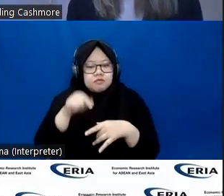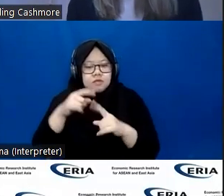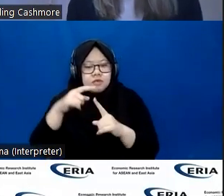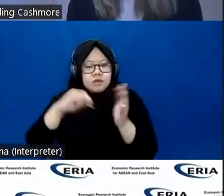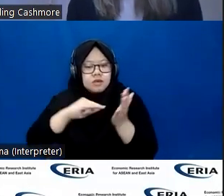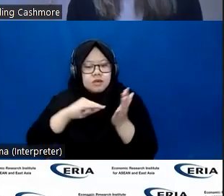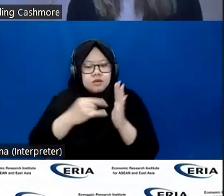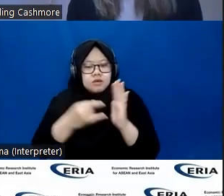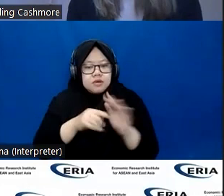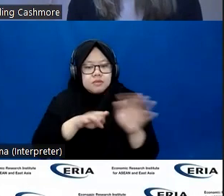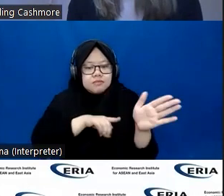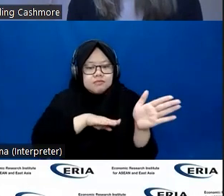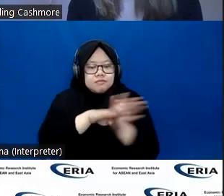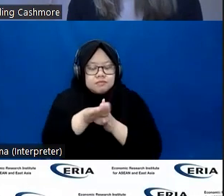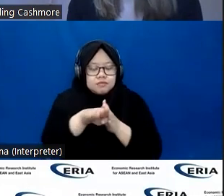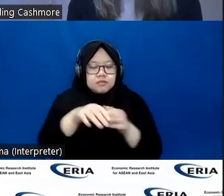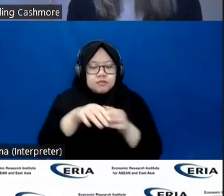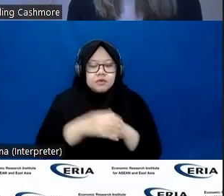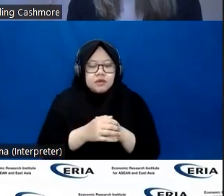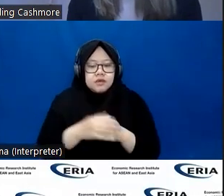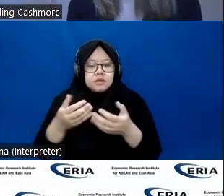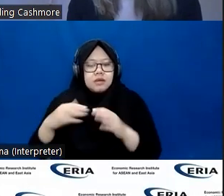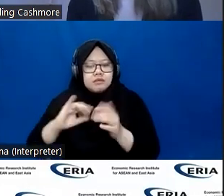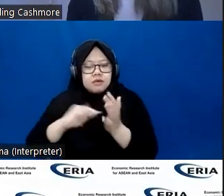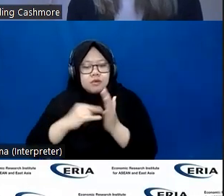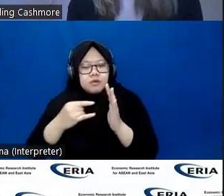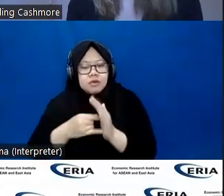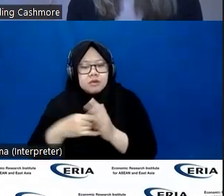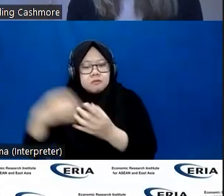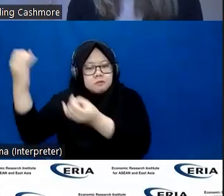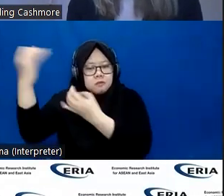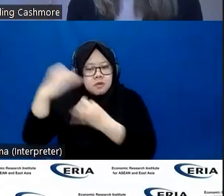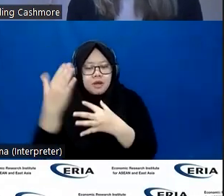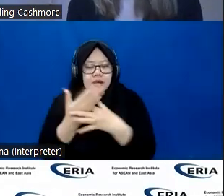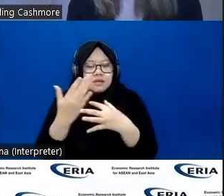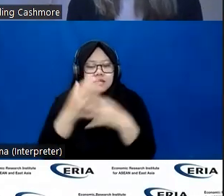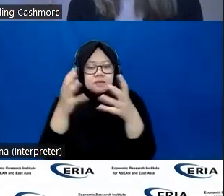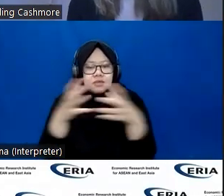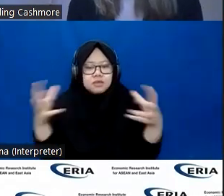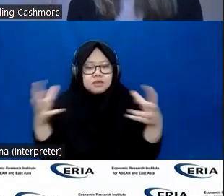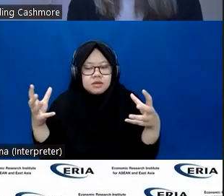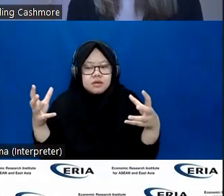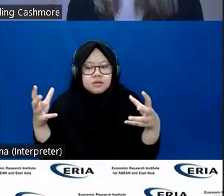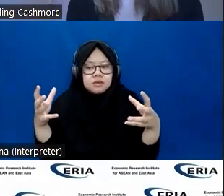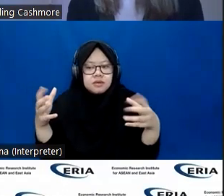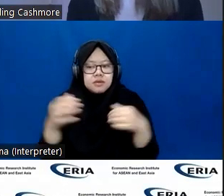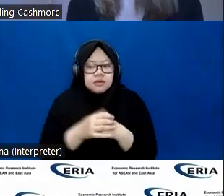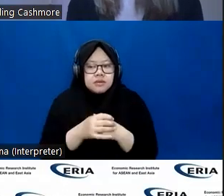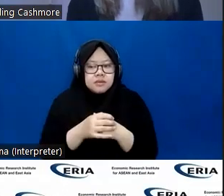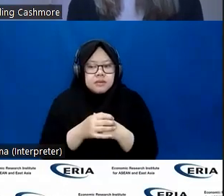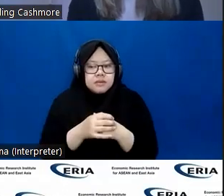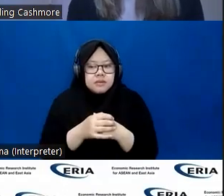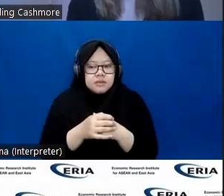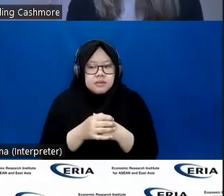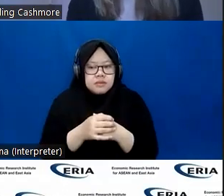has broken down barriers to information and really broadened access, but it has also exacerbated inequalities. And whilst